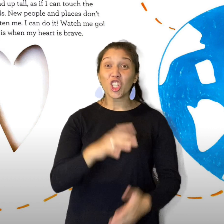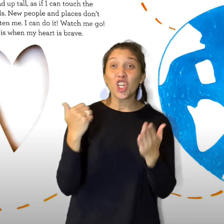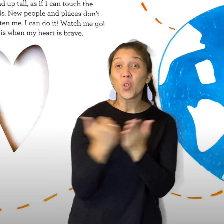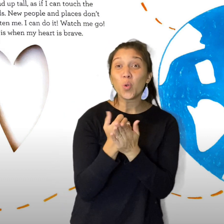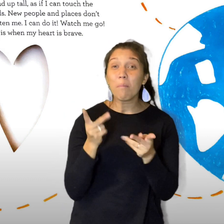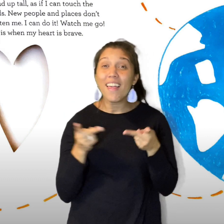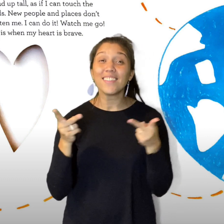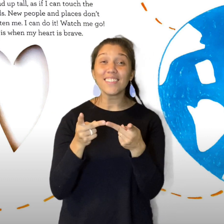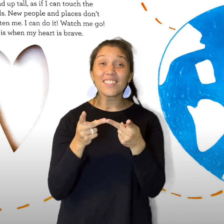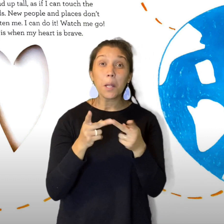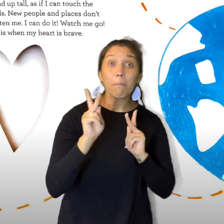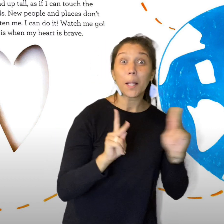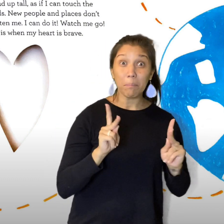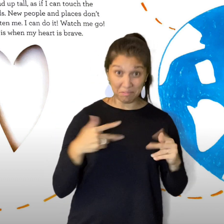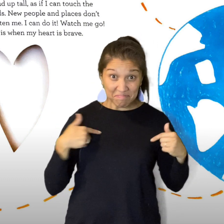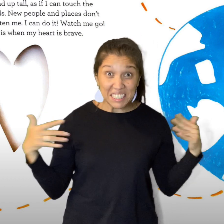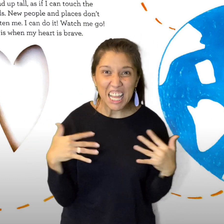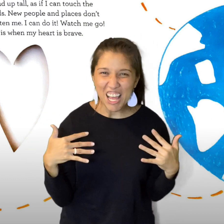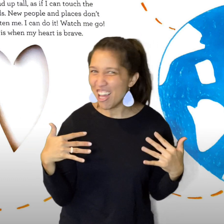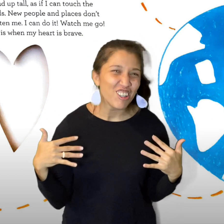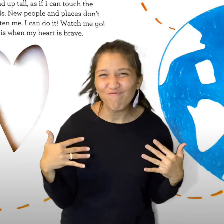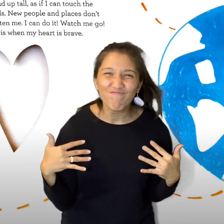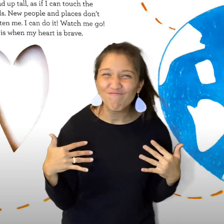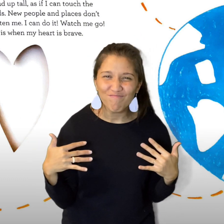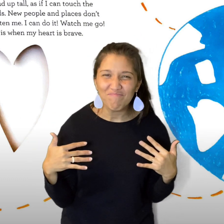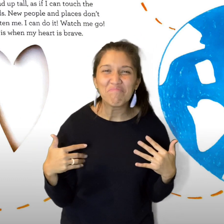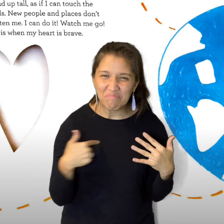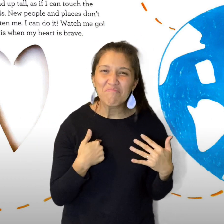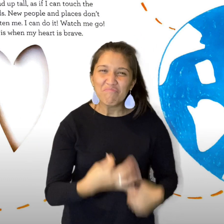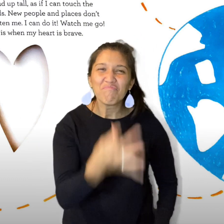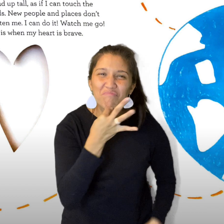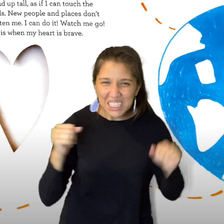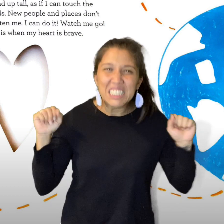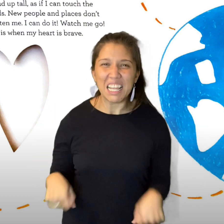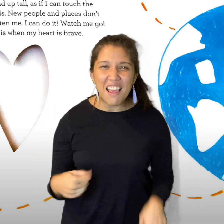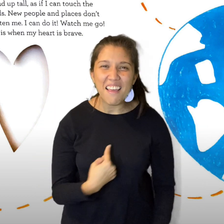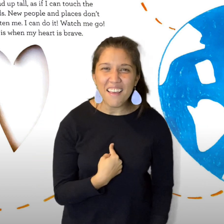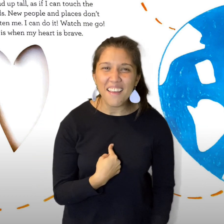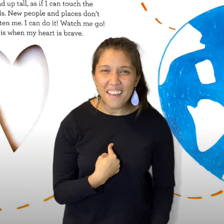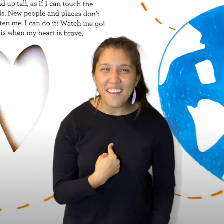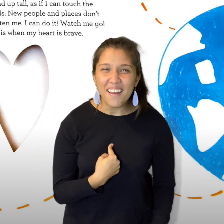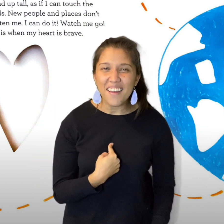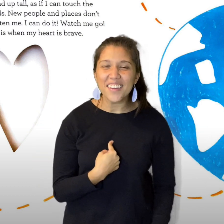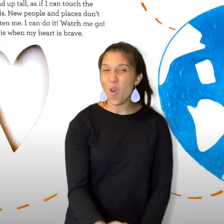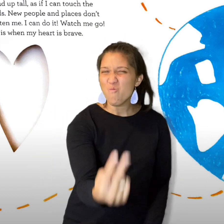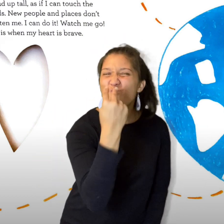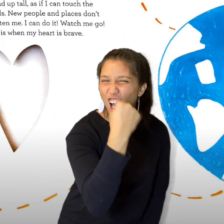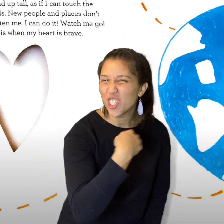New people and places, they don't frighten me. I can do it. Watch